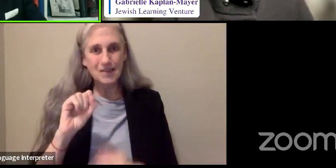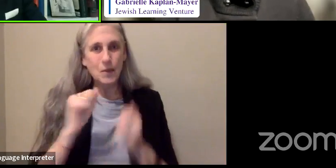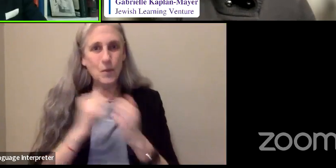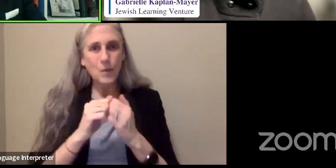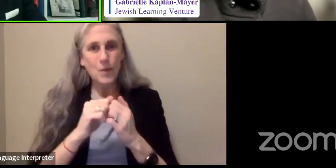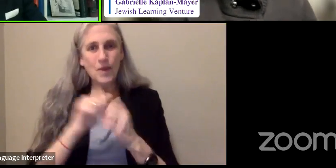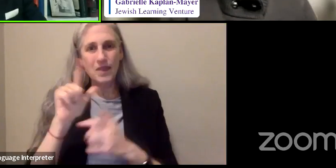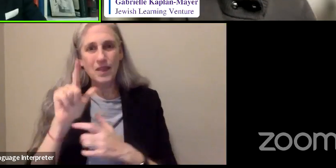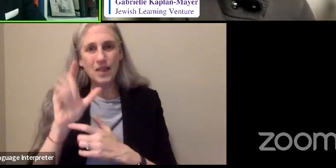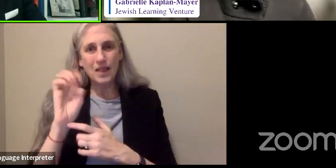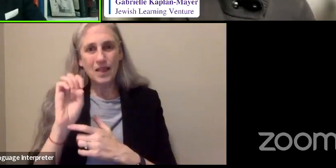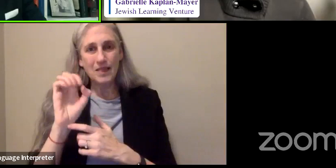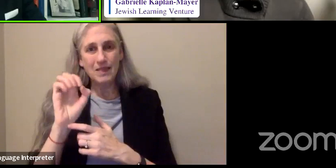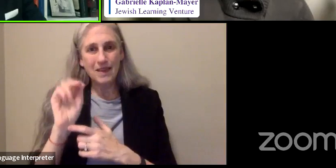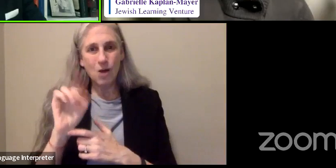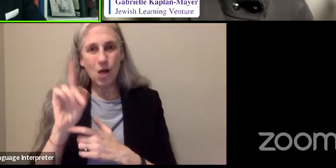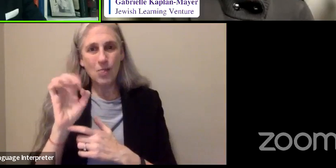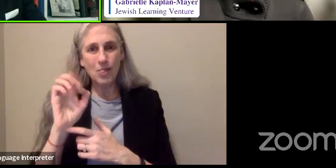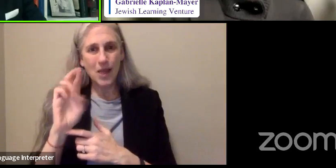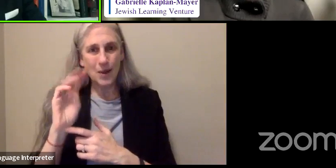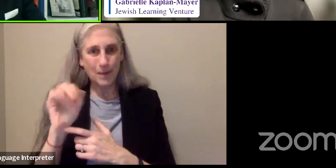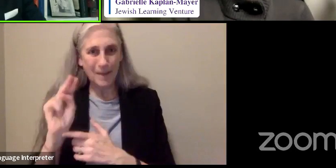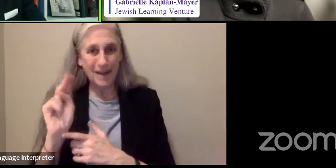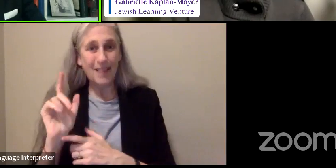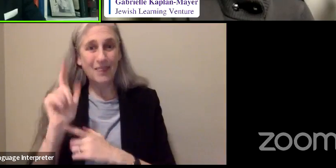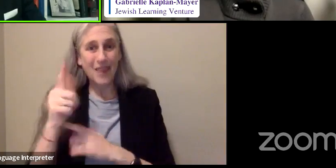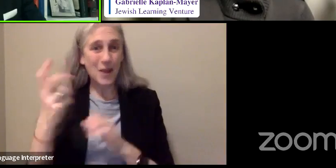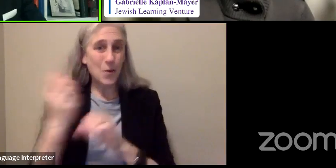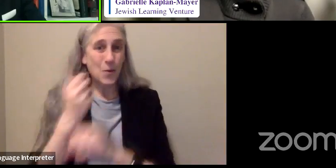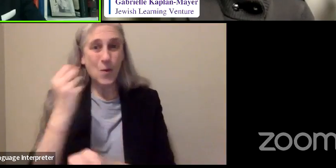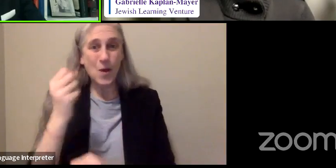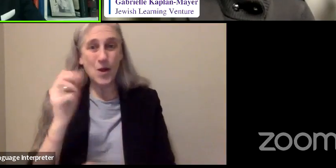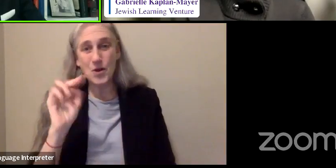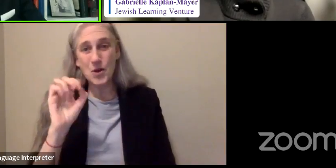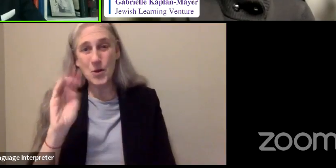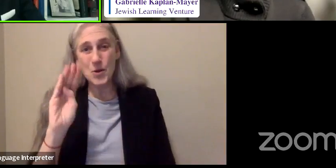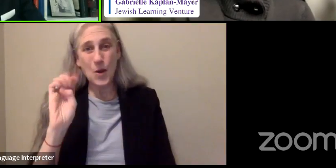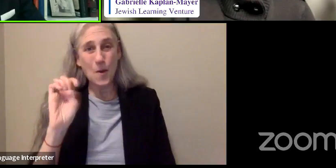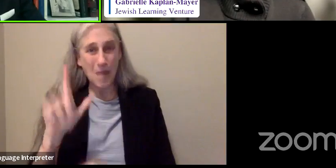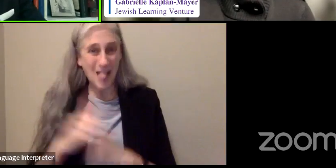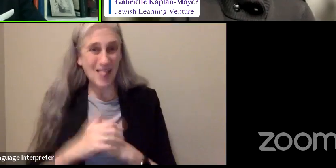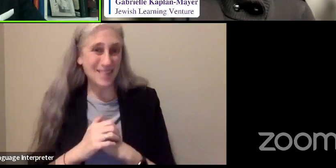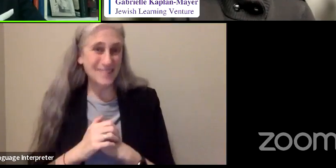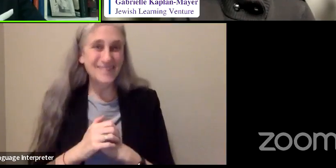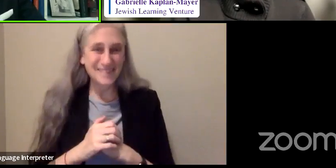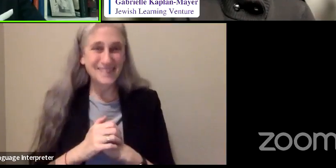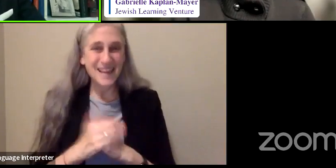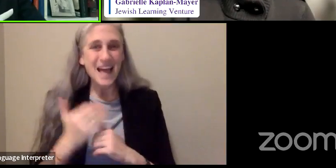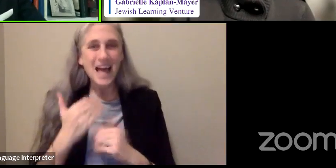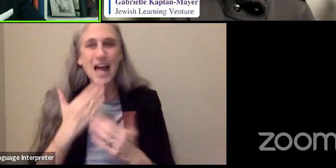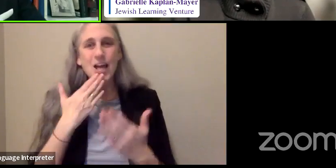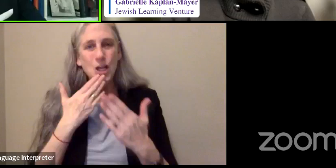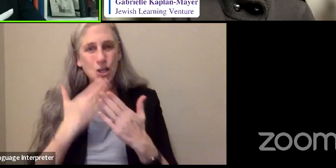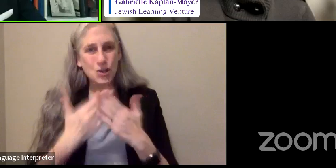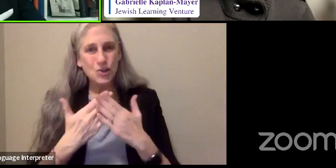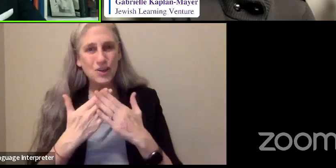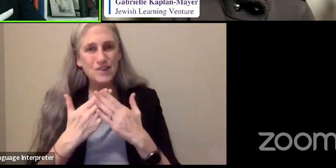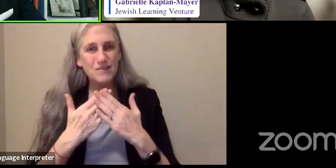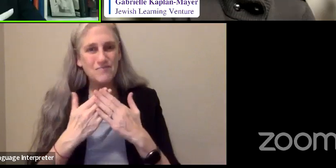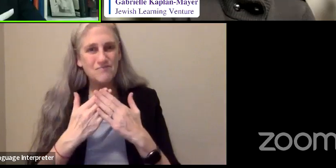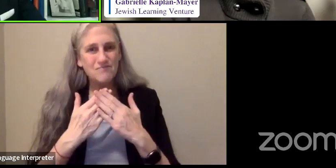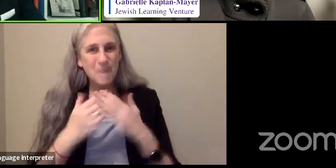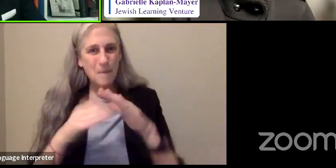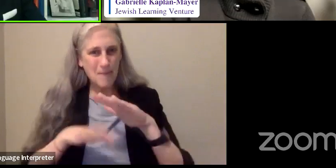subsequently won the Nobel Prize. So I had at least a modest grounding in